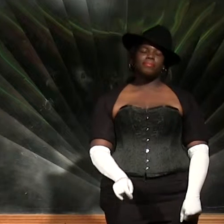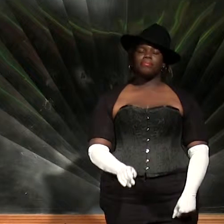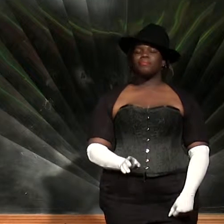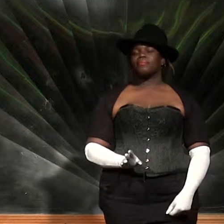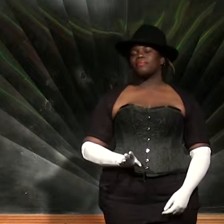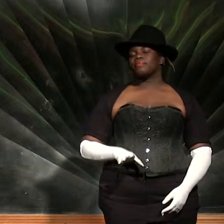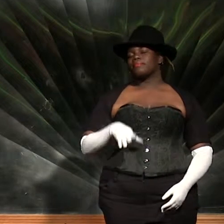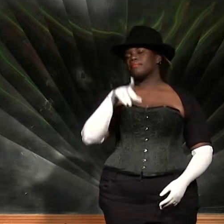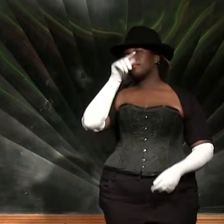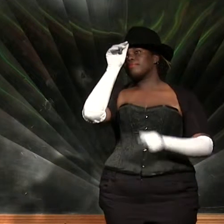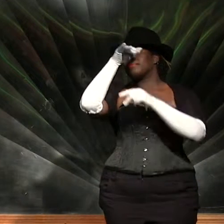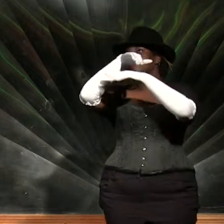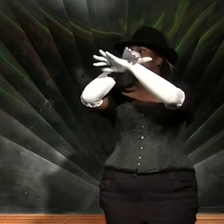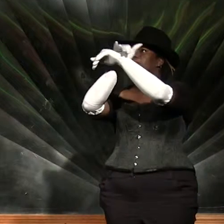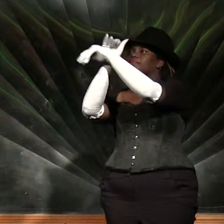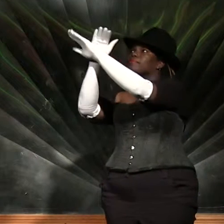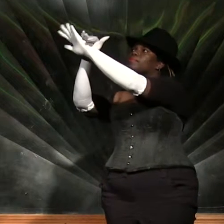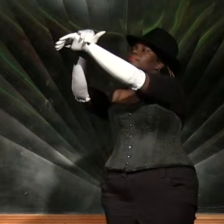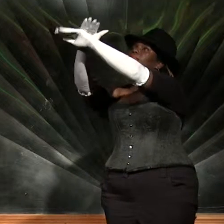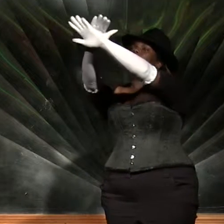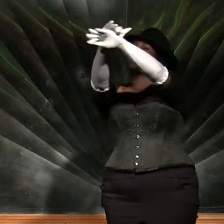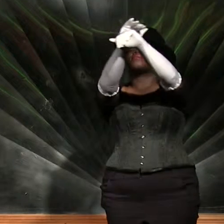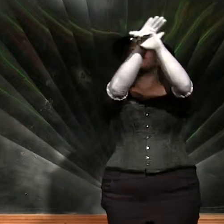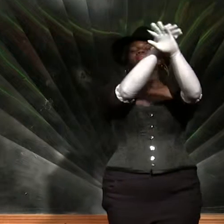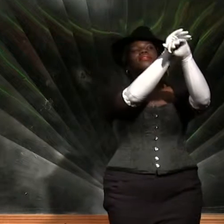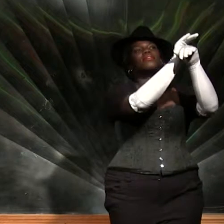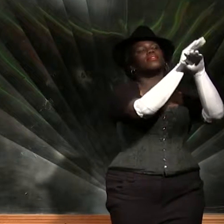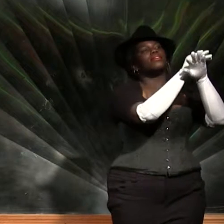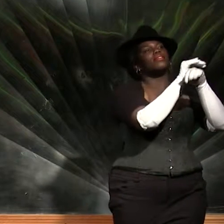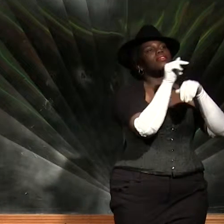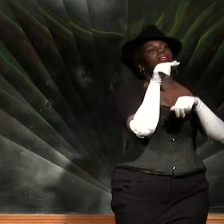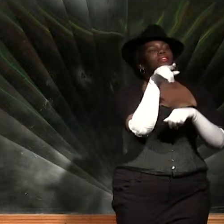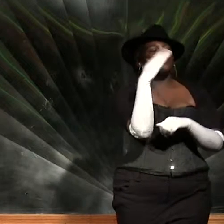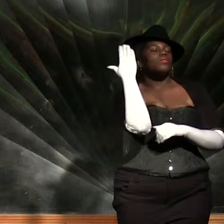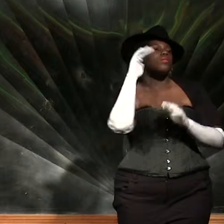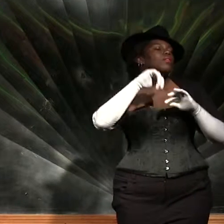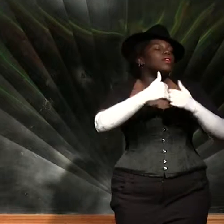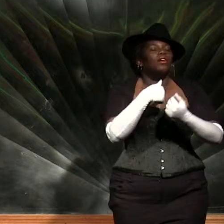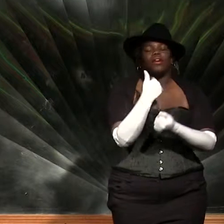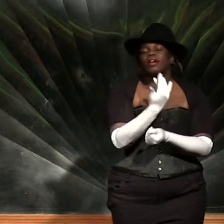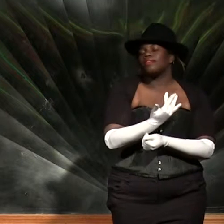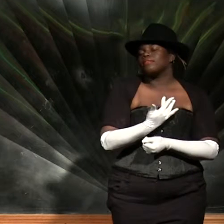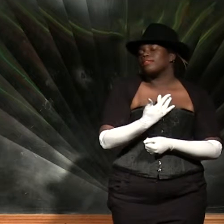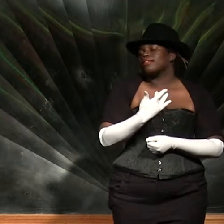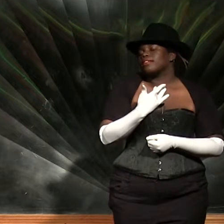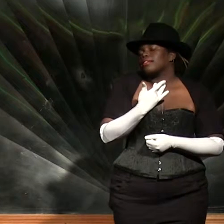Birds flying high, you know how I feel